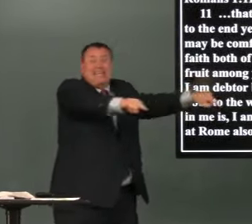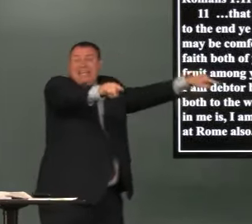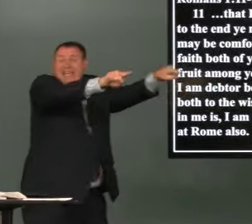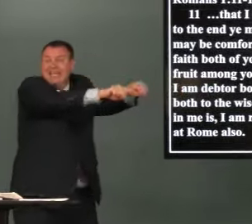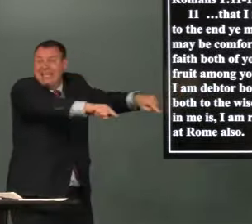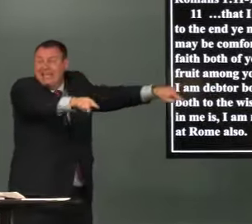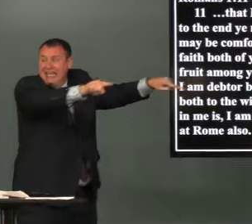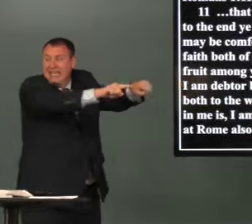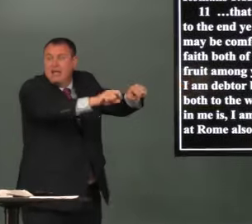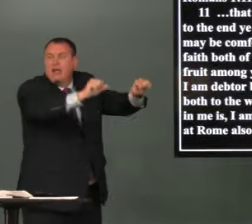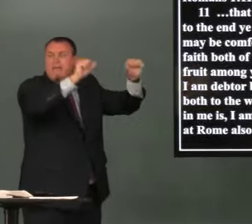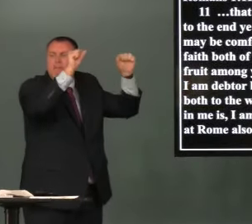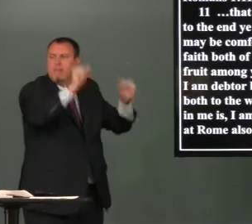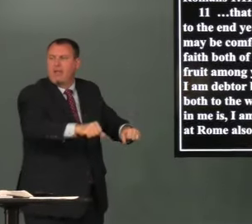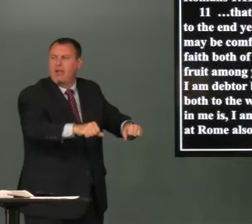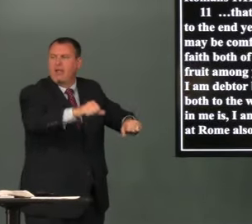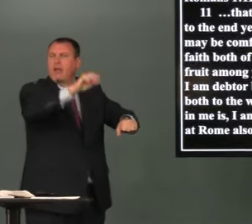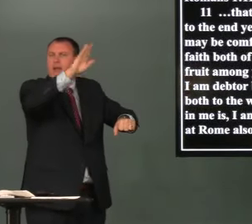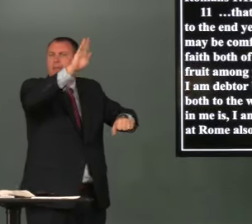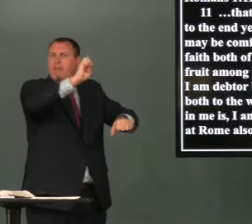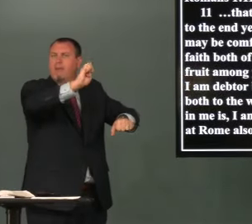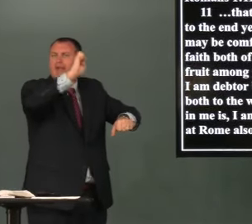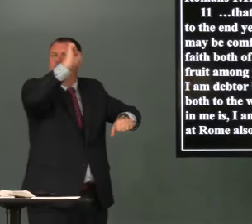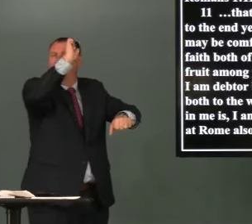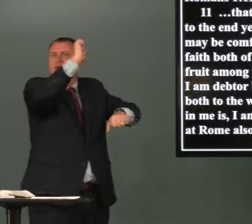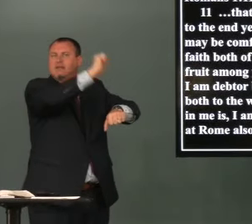end that you ye may be established